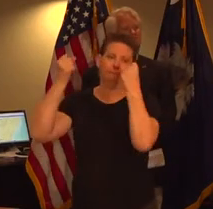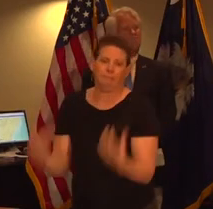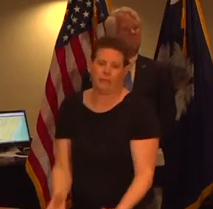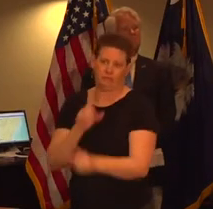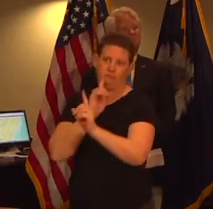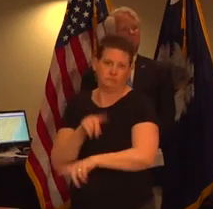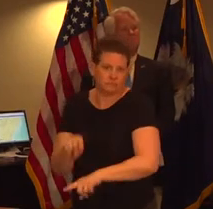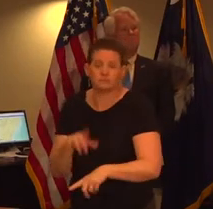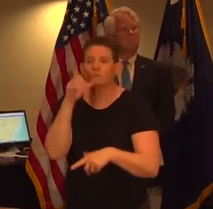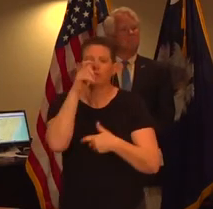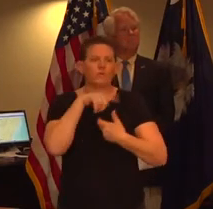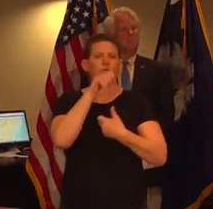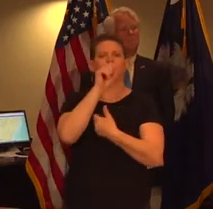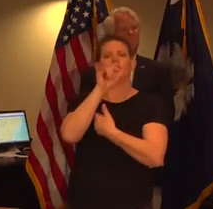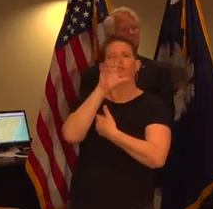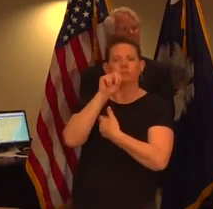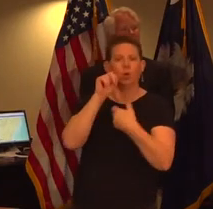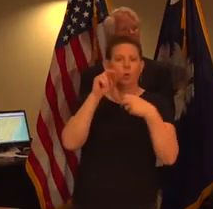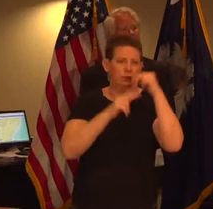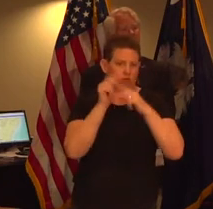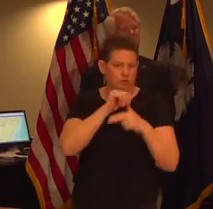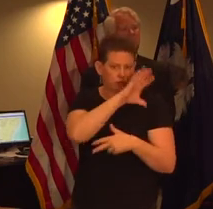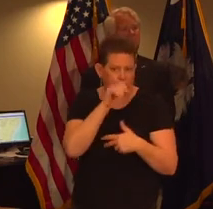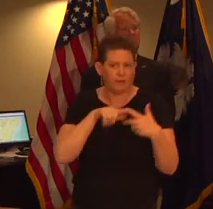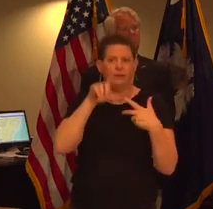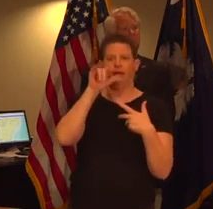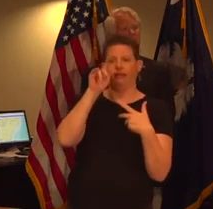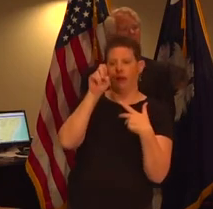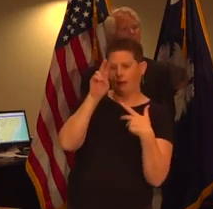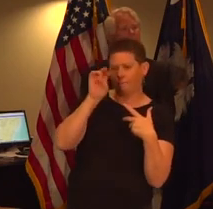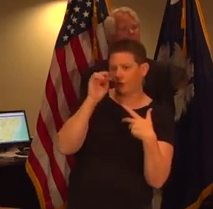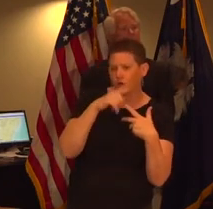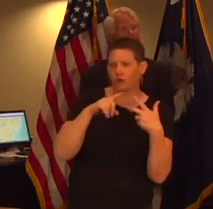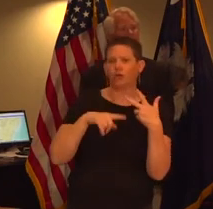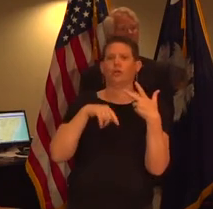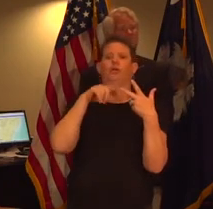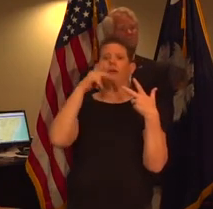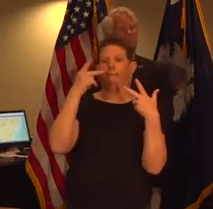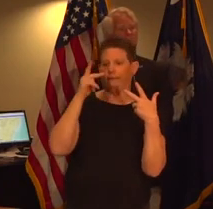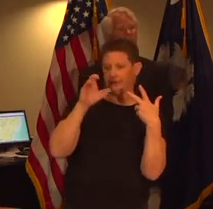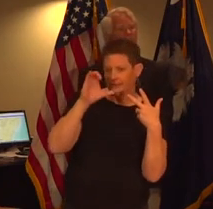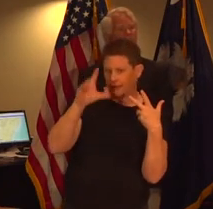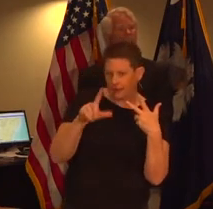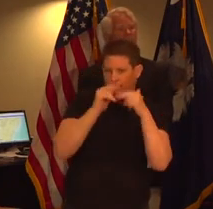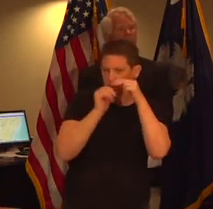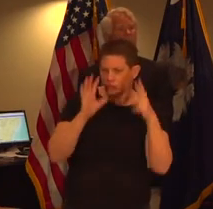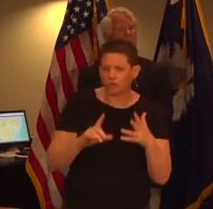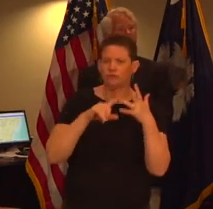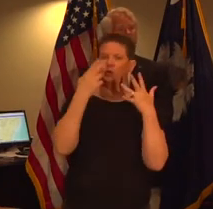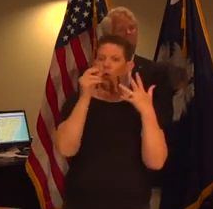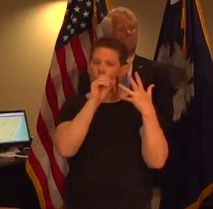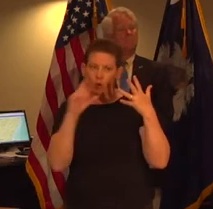these include sloan construction company line burger construction pcl constructors hood